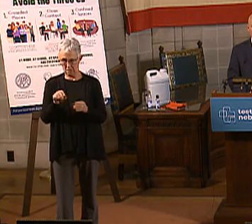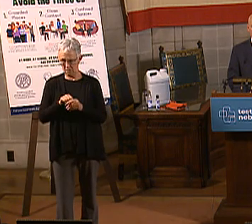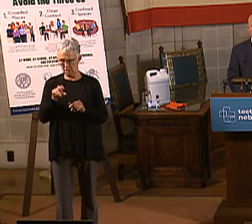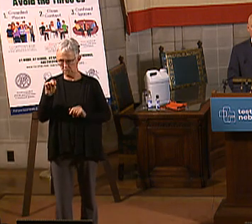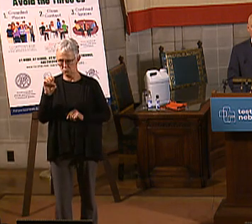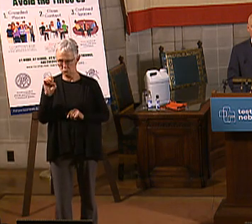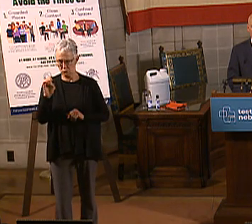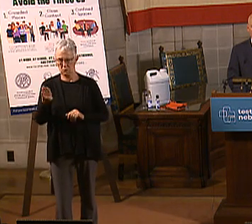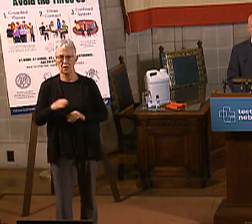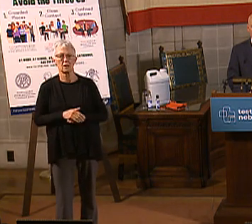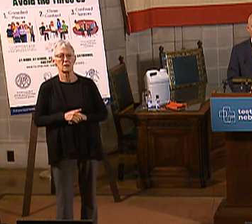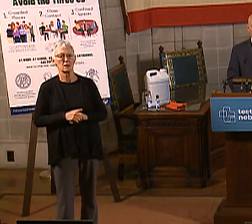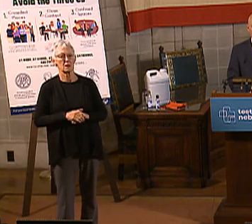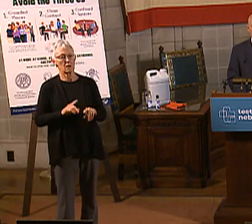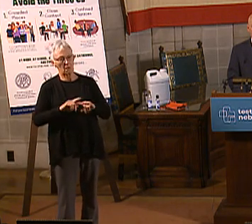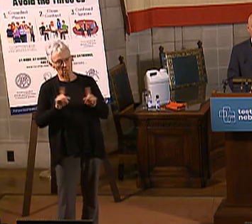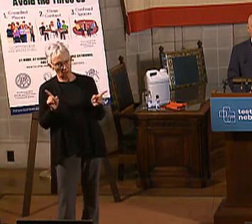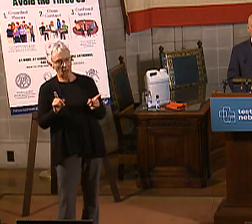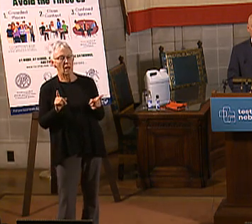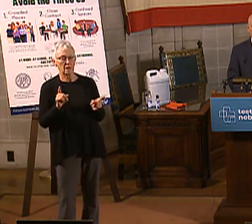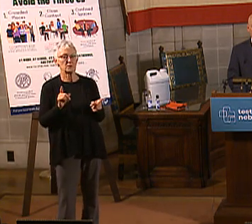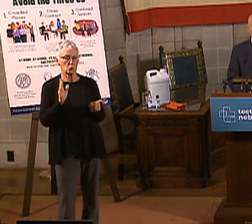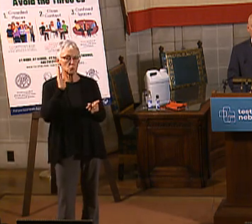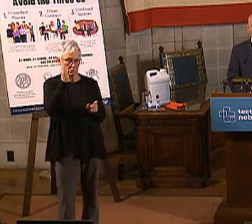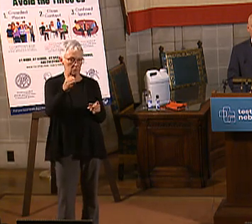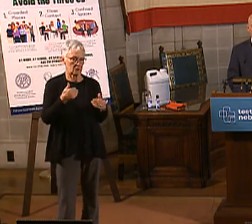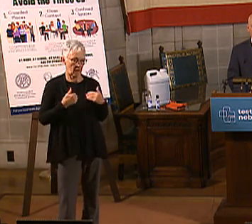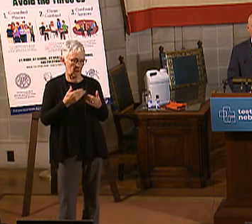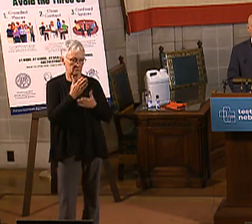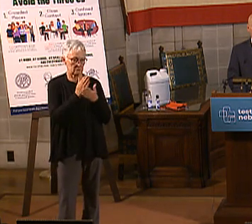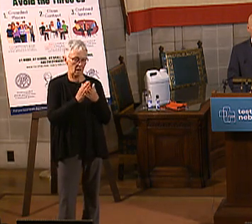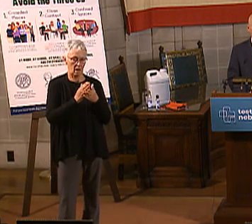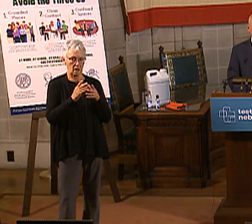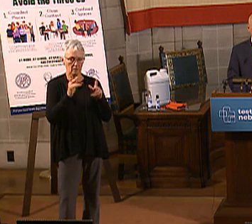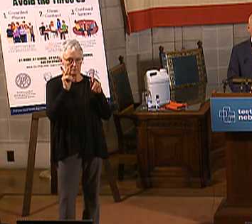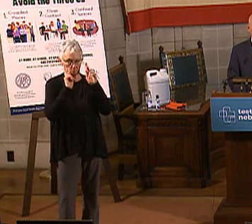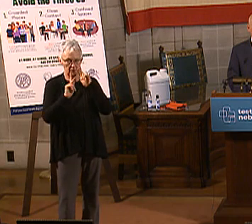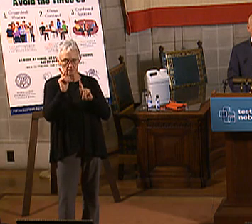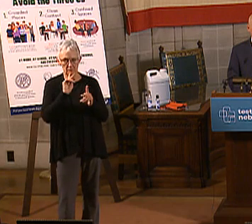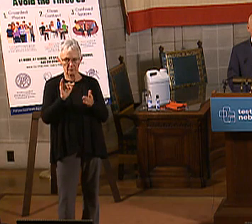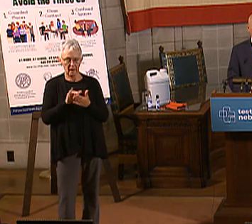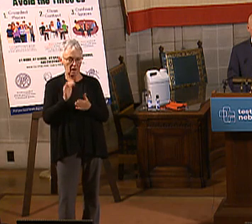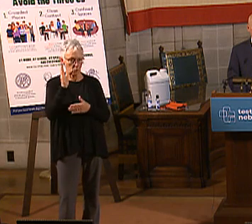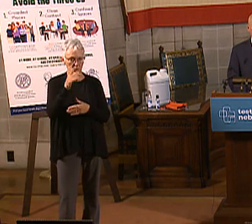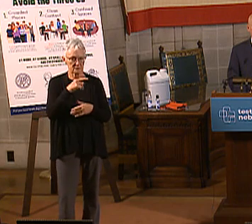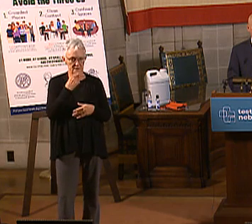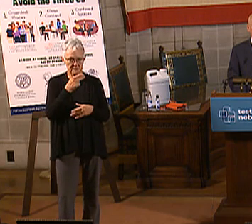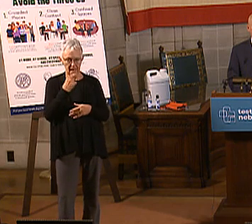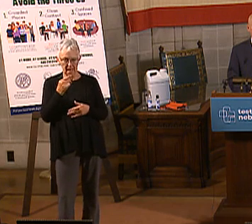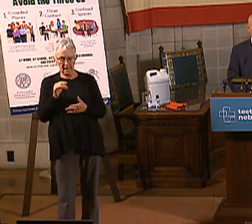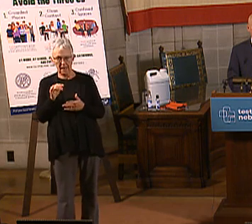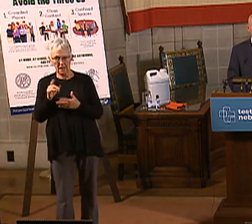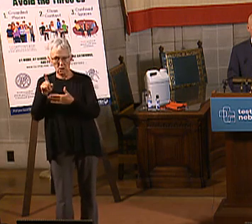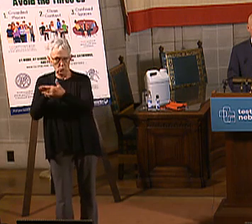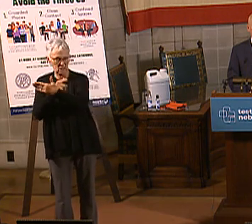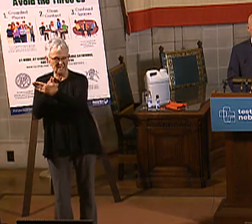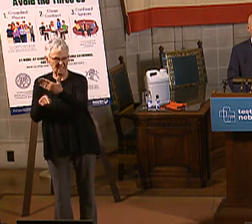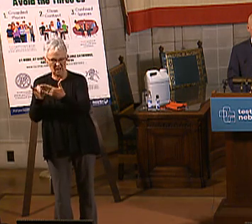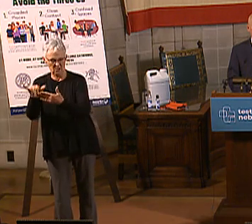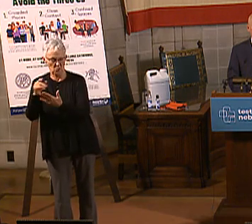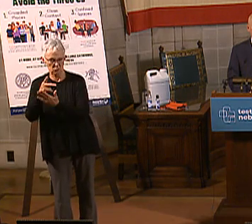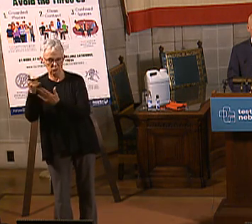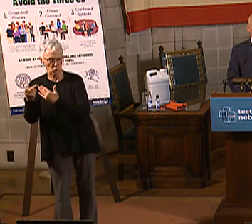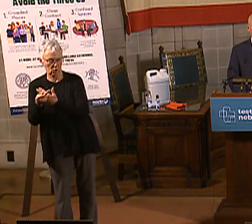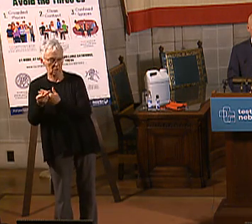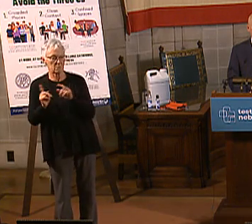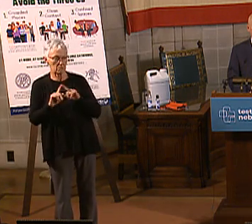follows day, there will be those that are bent on weaponizing the legal system to thwart state innovation. But rest assured, President